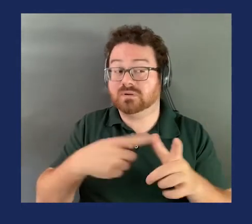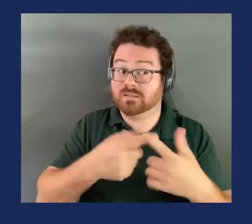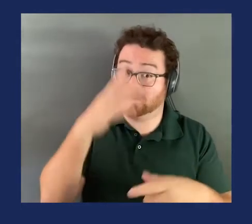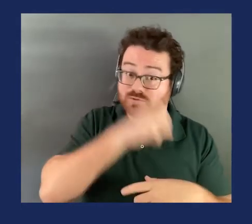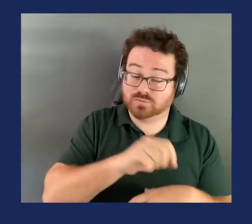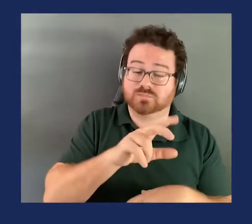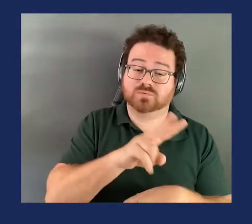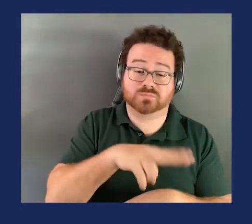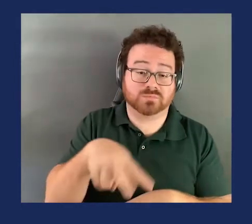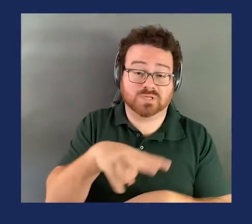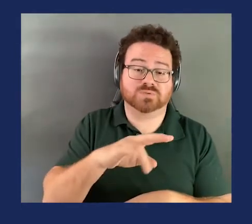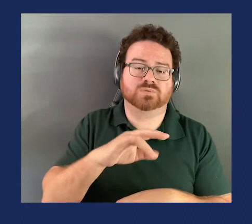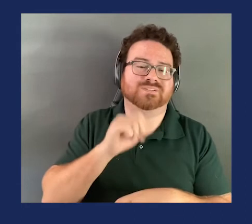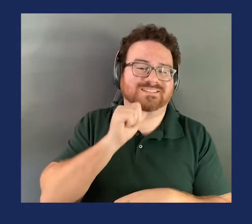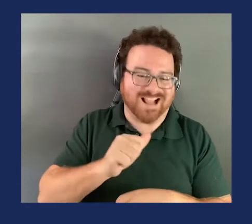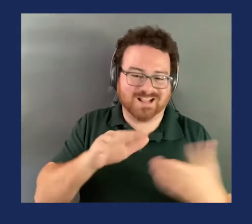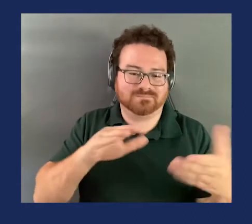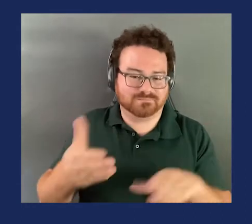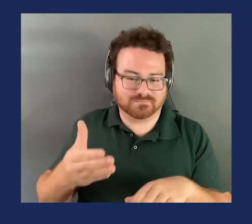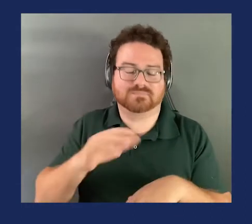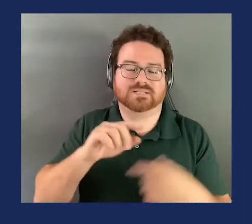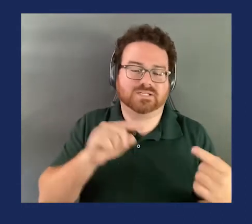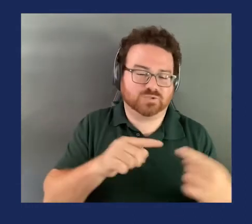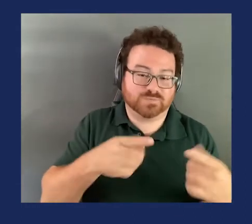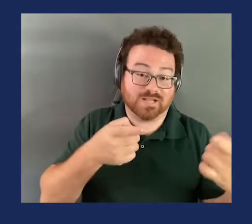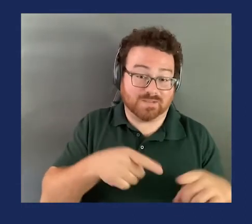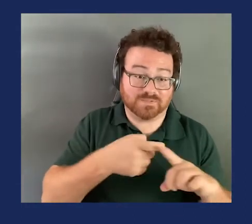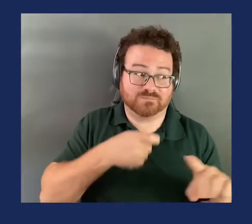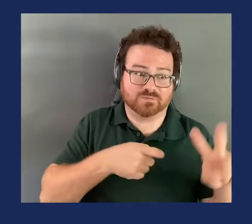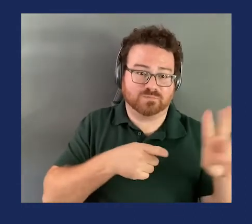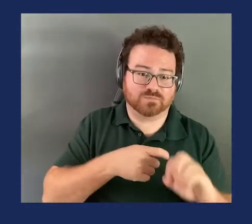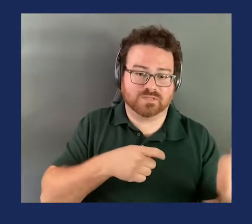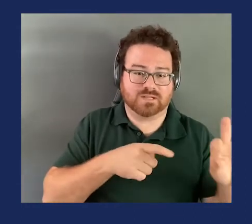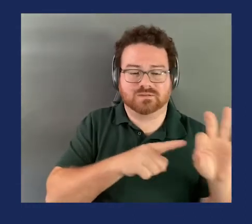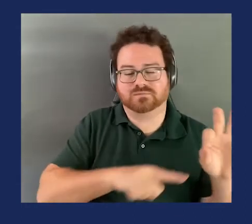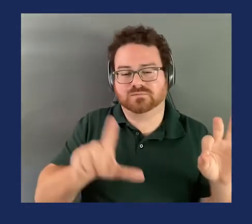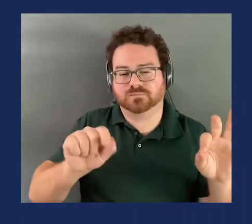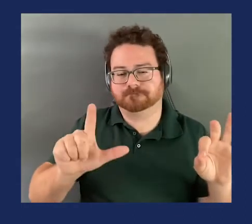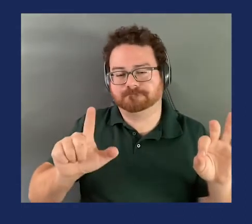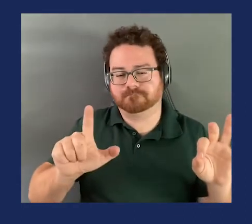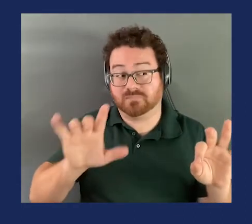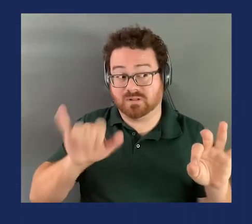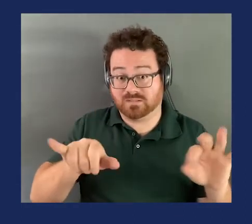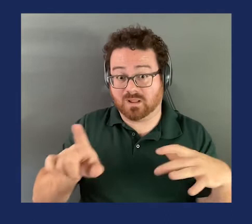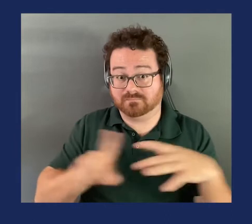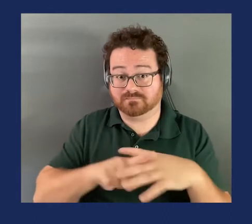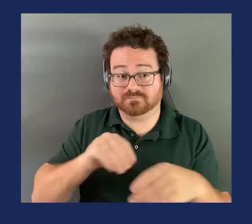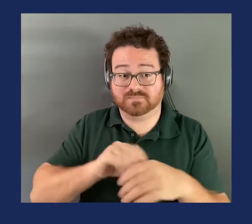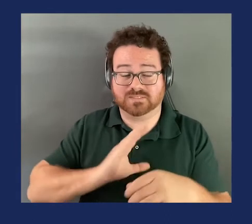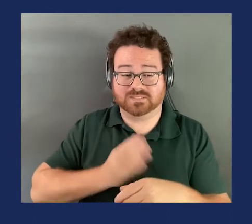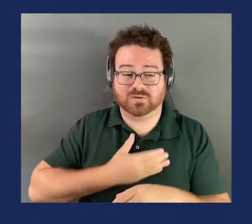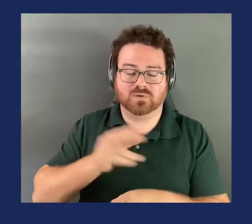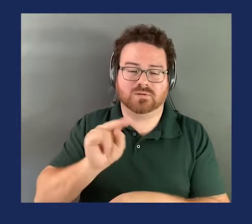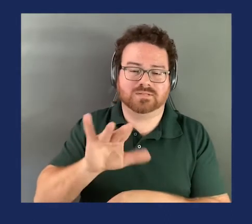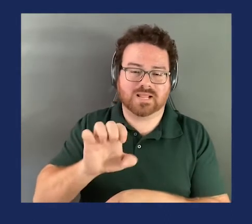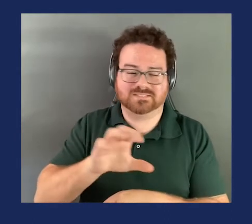6 deaths occurred from 2009 to 2021. Those data appear in our NICE and CPSRMS databases. And